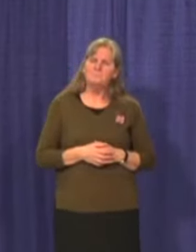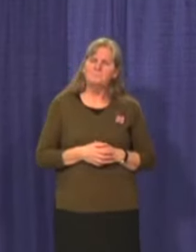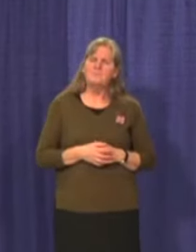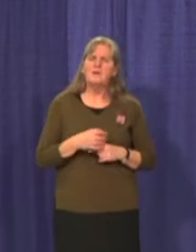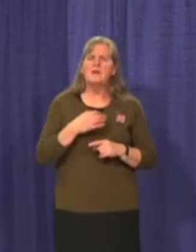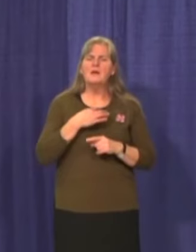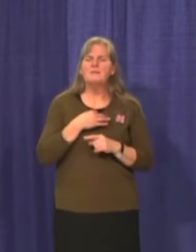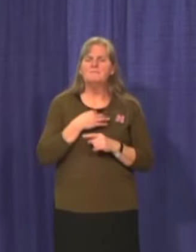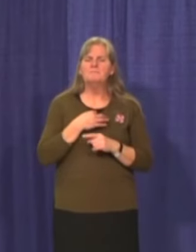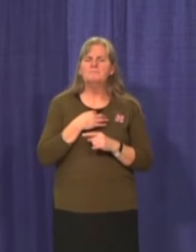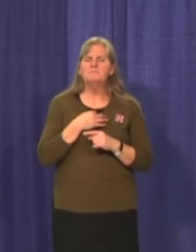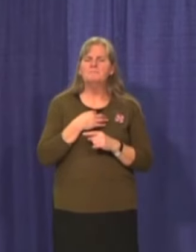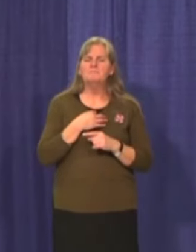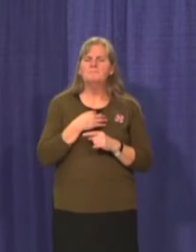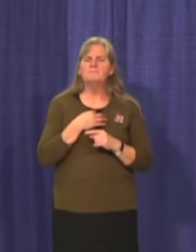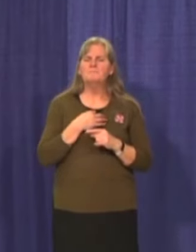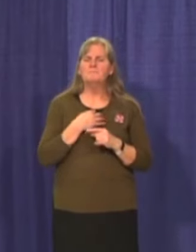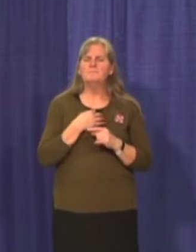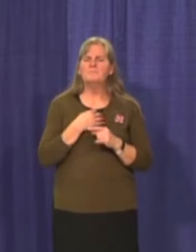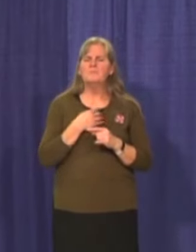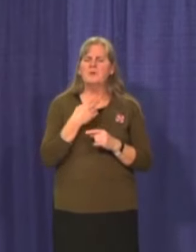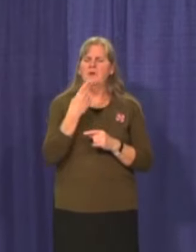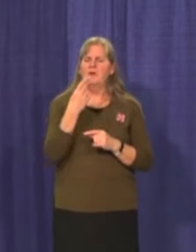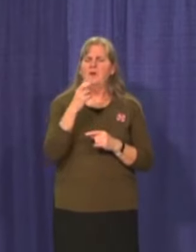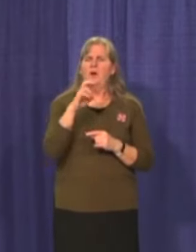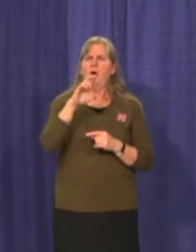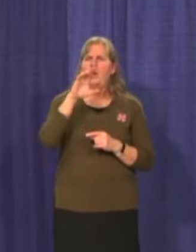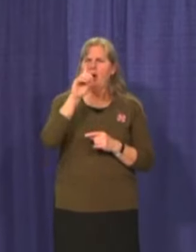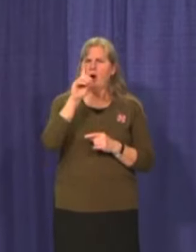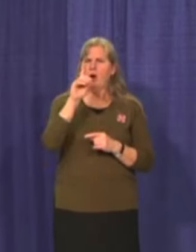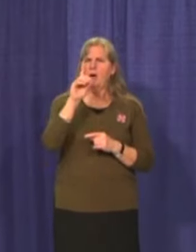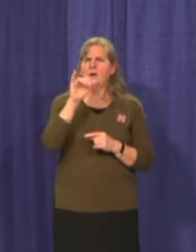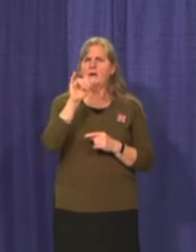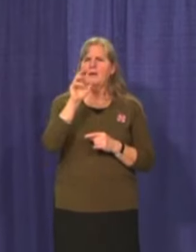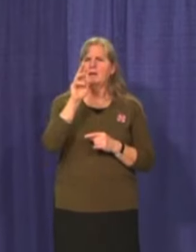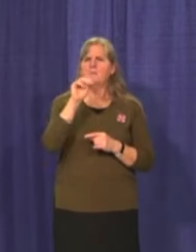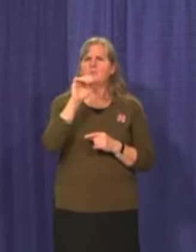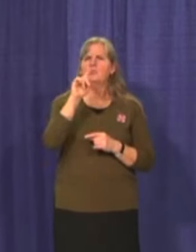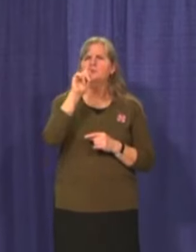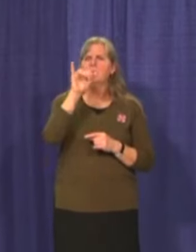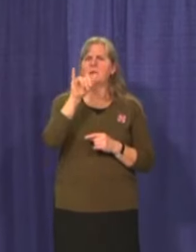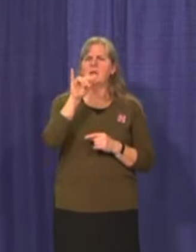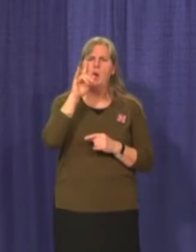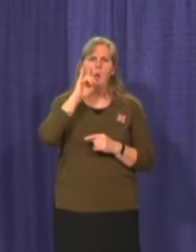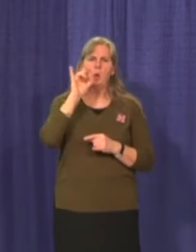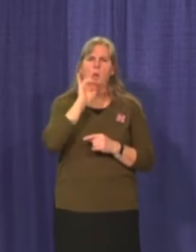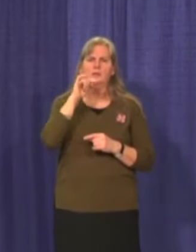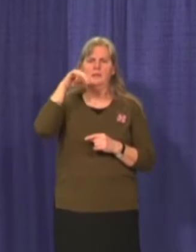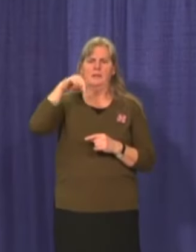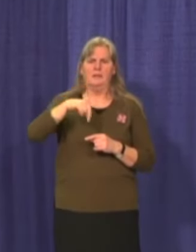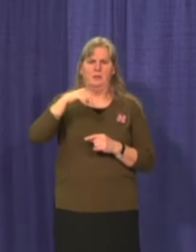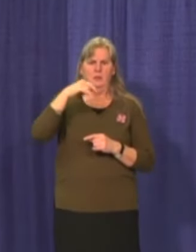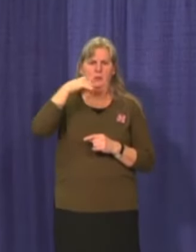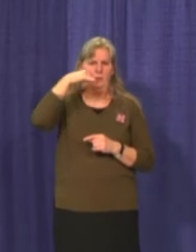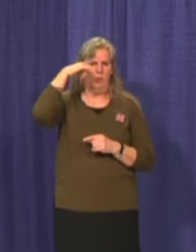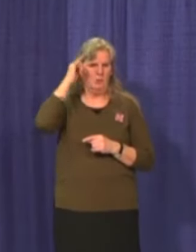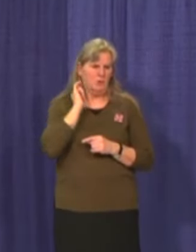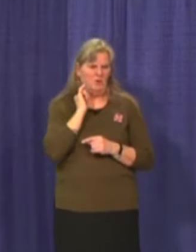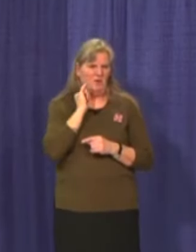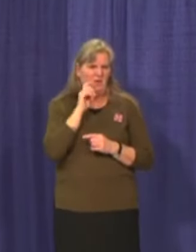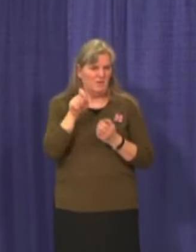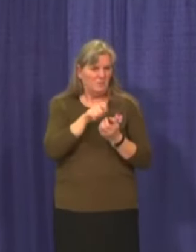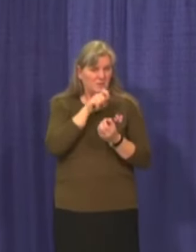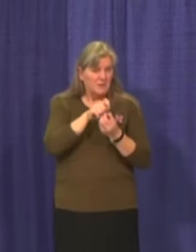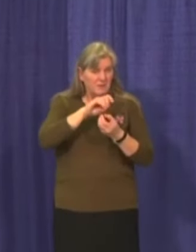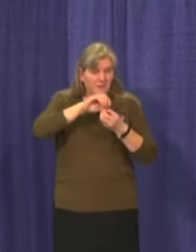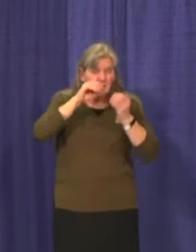knowing what exactly does herd immunity look like here in the territory? Is there a set number that we're going to, uh, I guess,